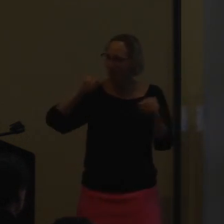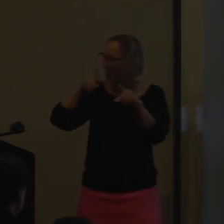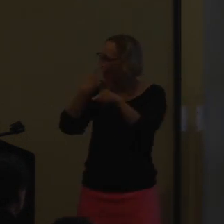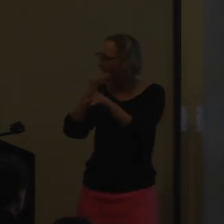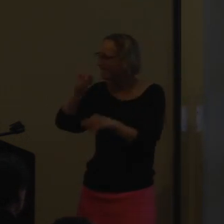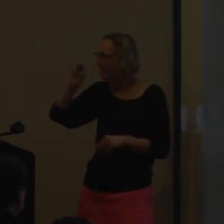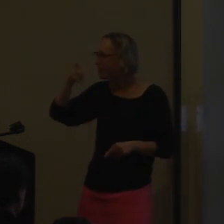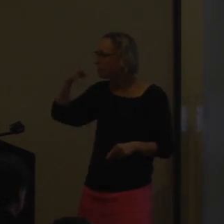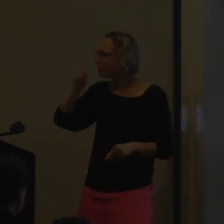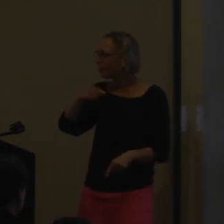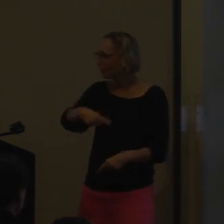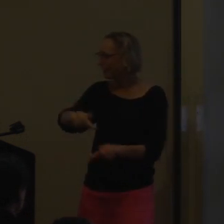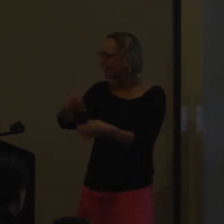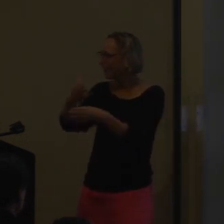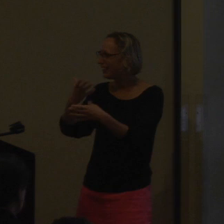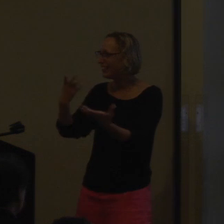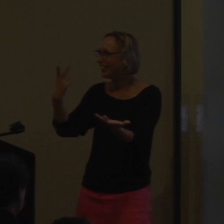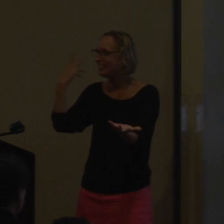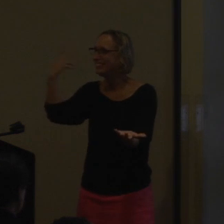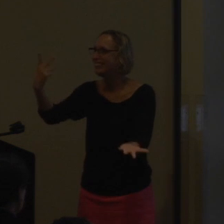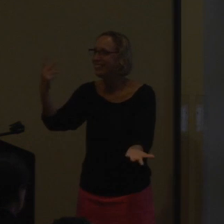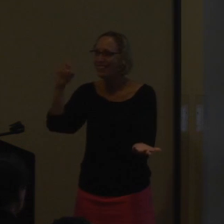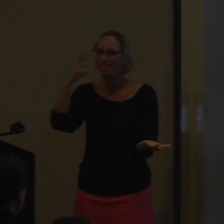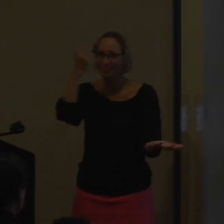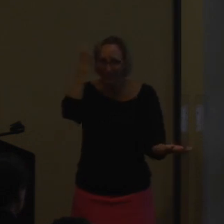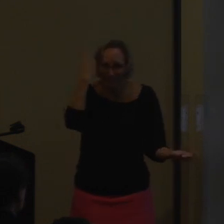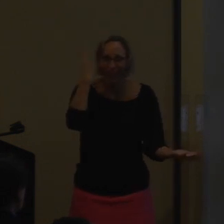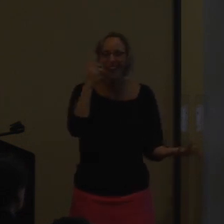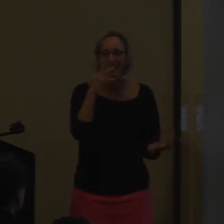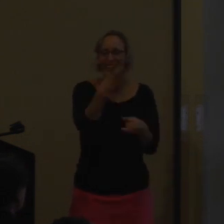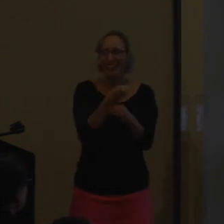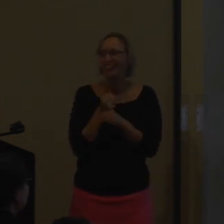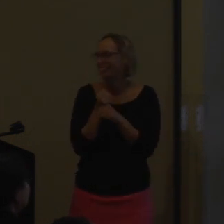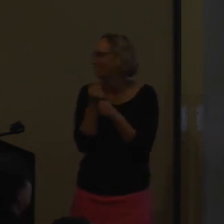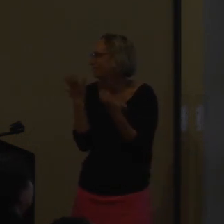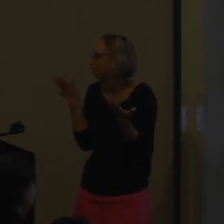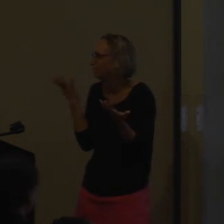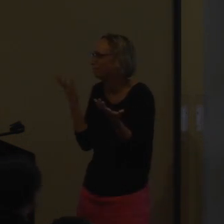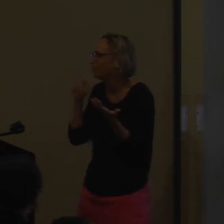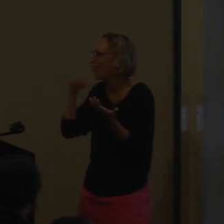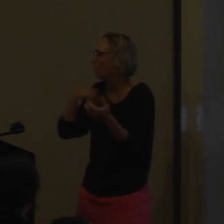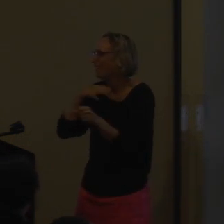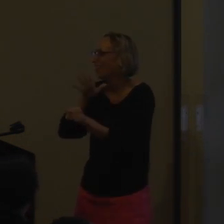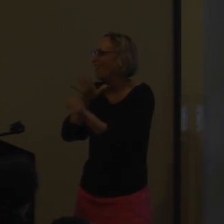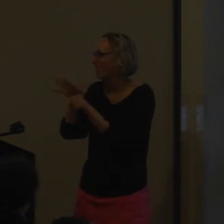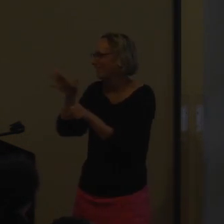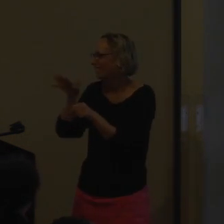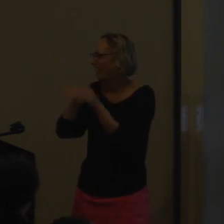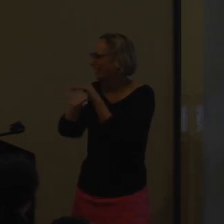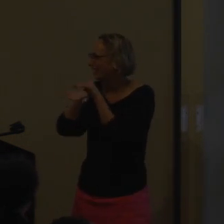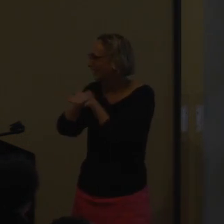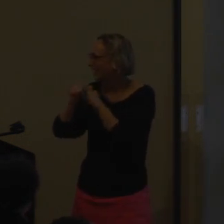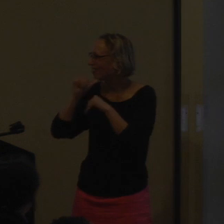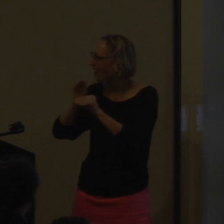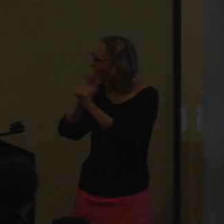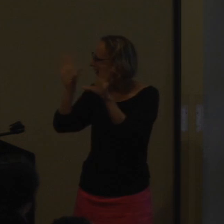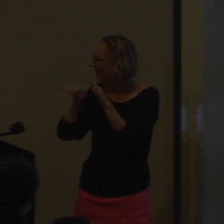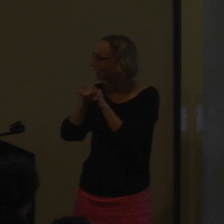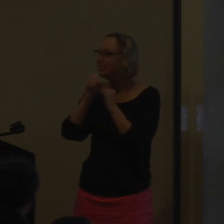12 months old, what kind of input did they see or understand or get? We don't have enough access